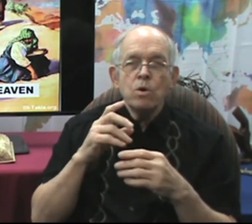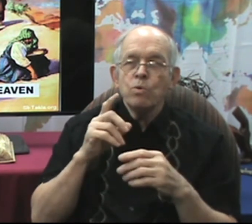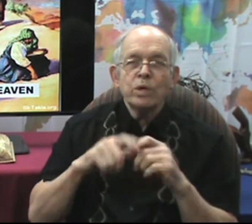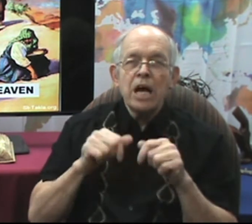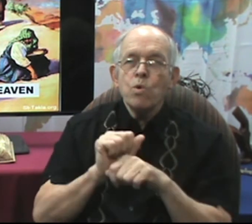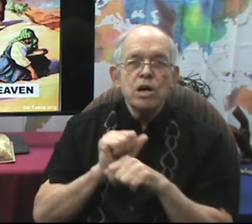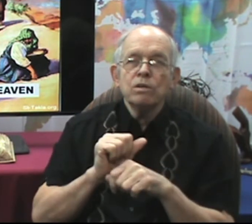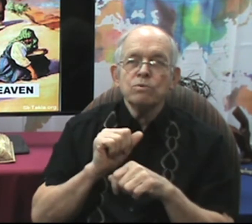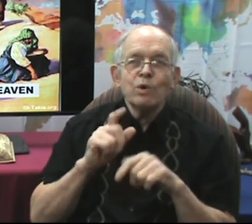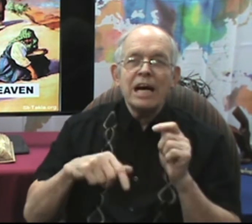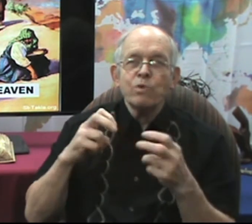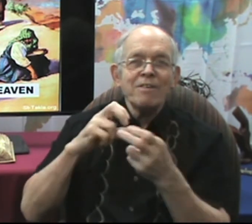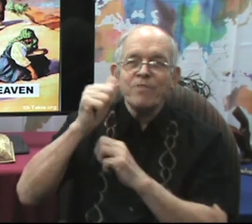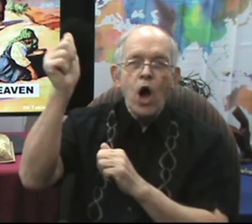We can't win. We can't drive a car.